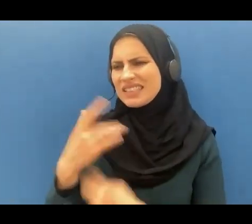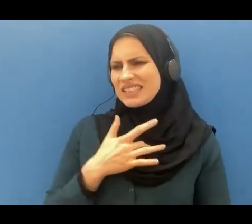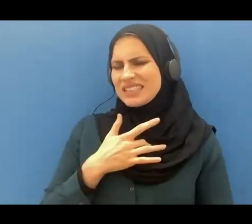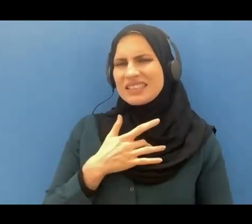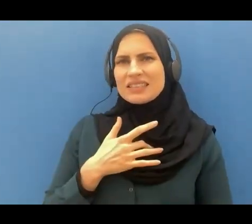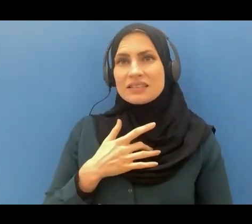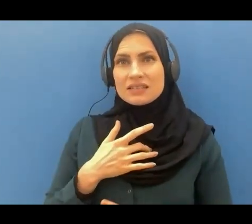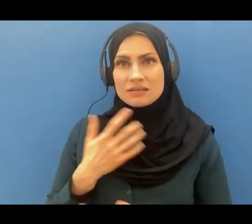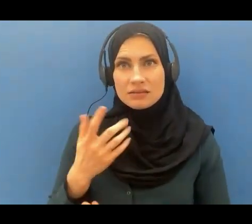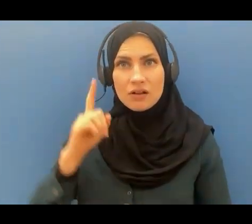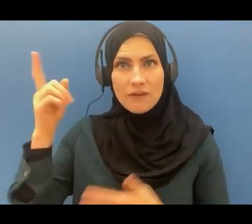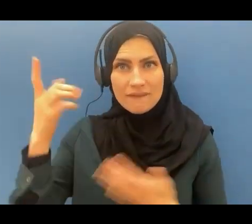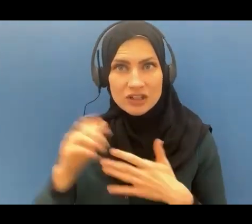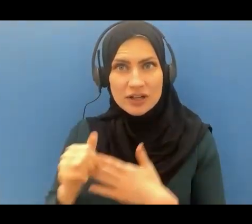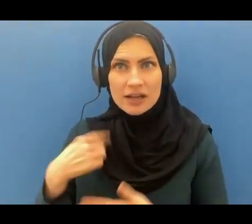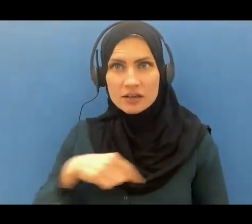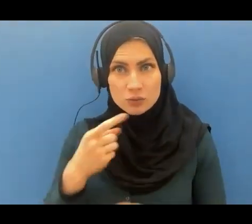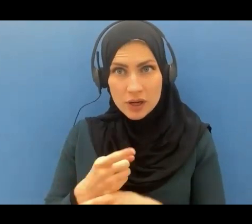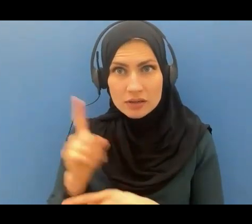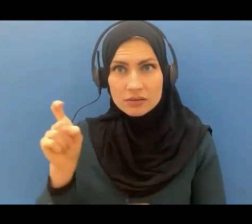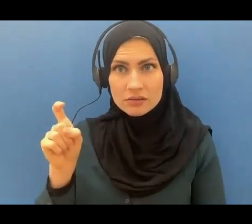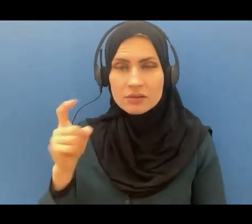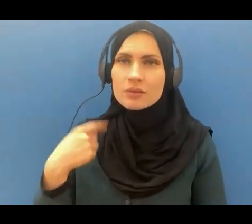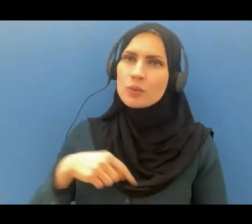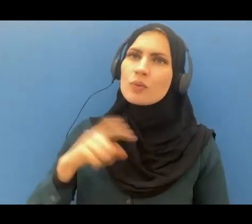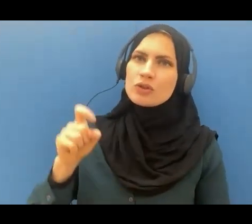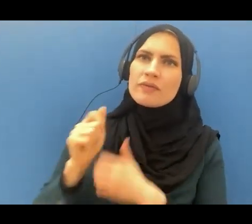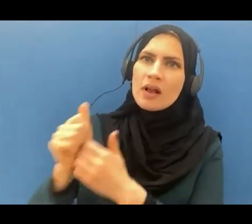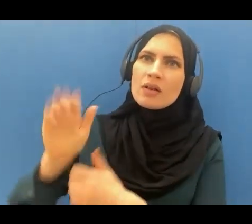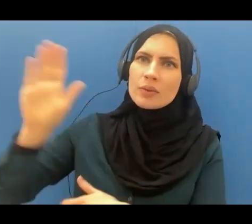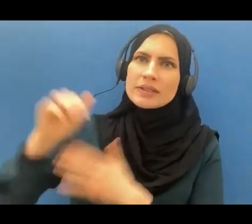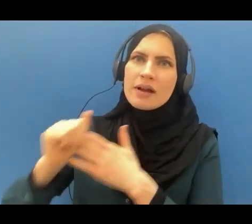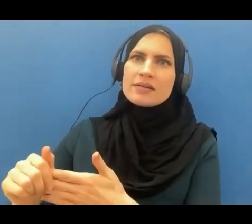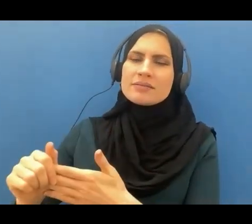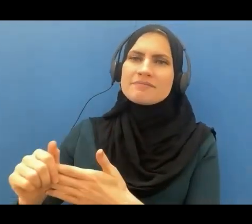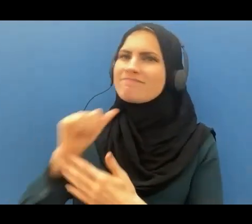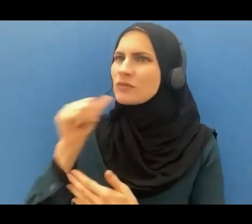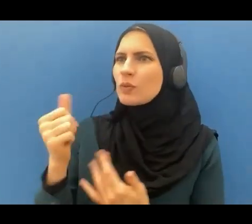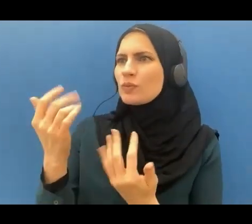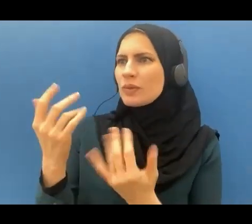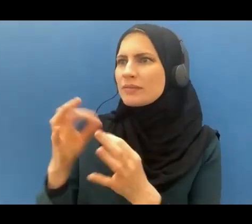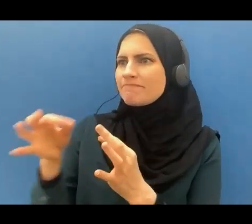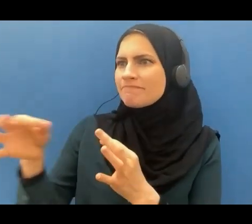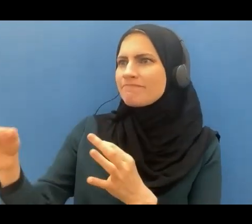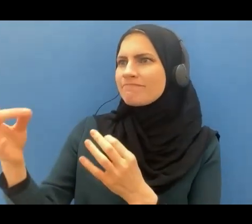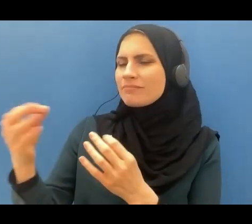Why should we not follow his guidance and wait until we see him face to face